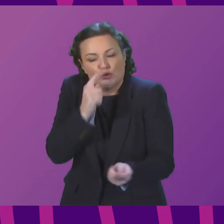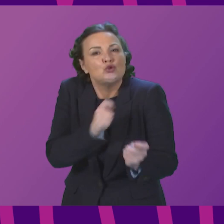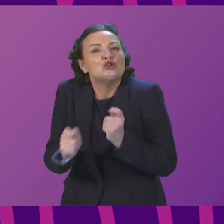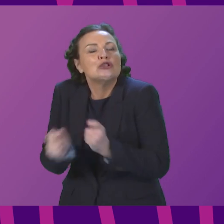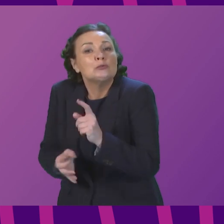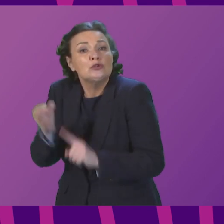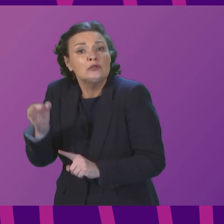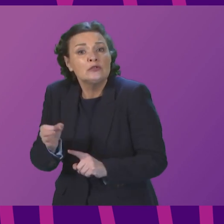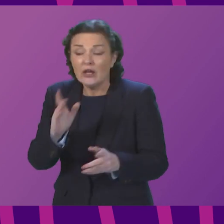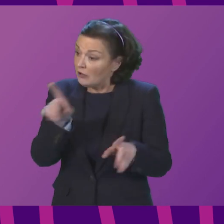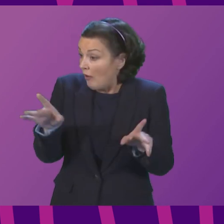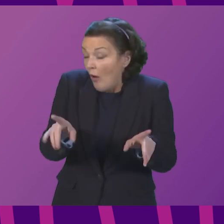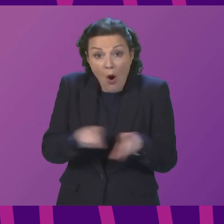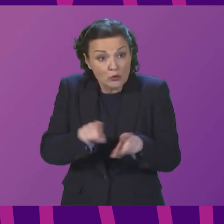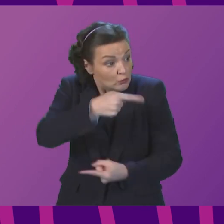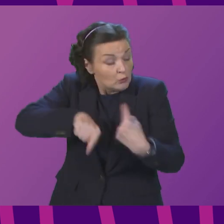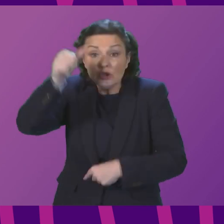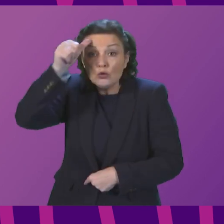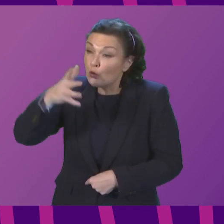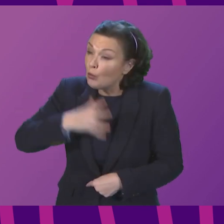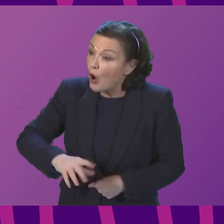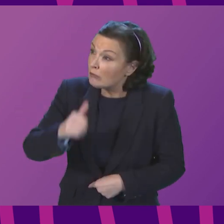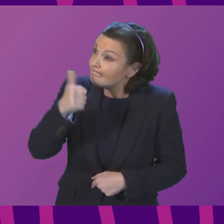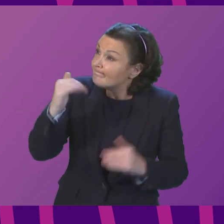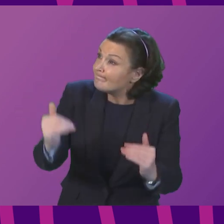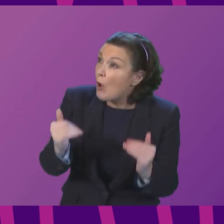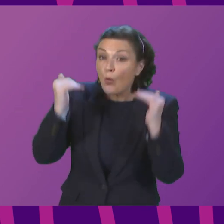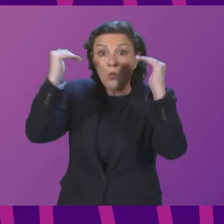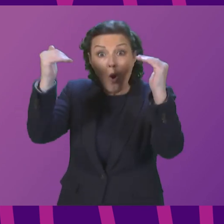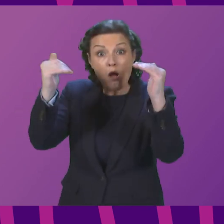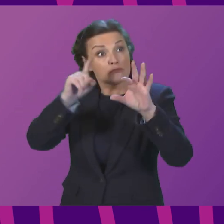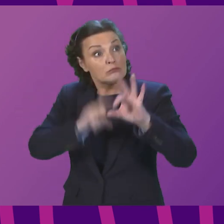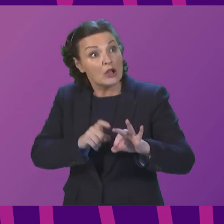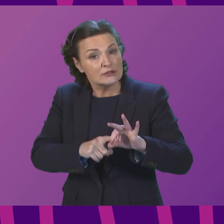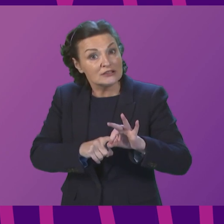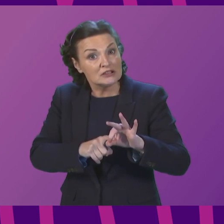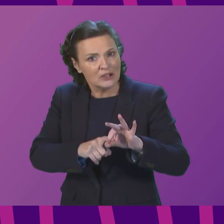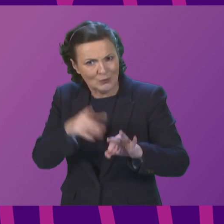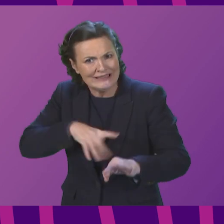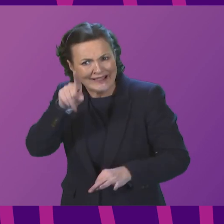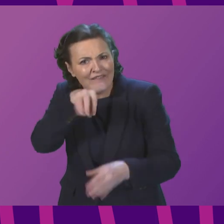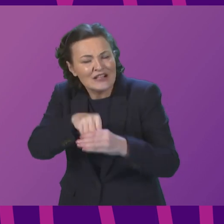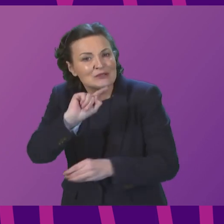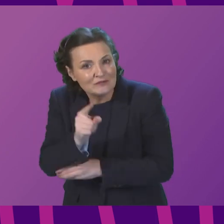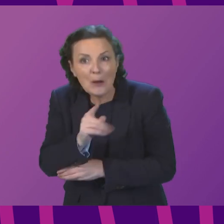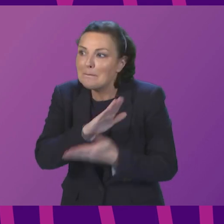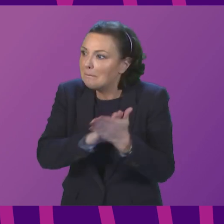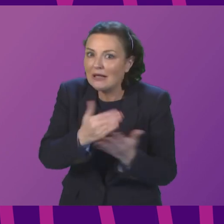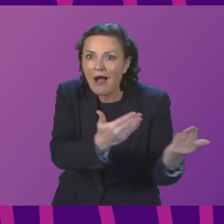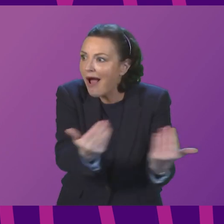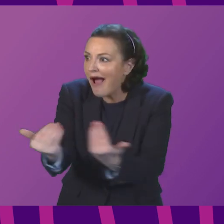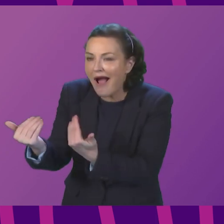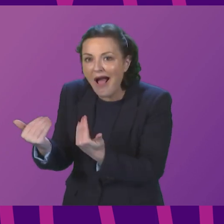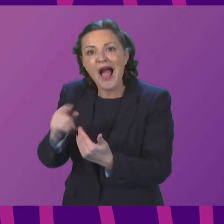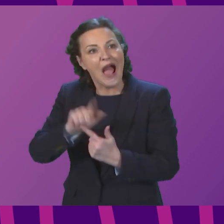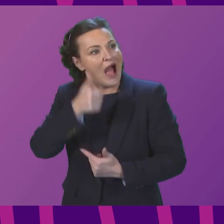is affordable fares. We need the investment in our railway and I think less of the investment in the railways in Scotland comes from